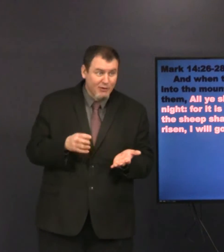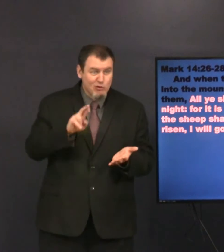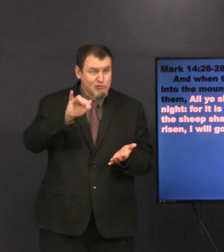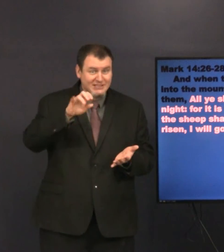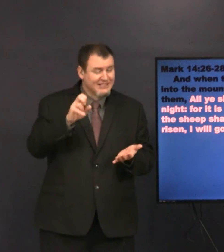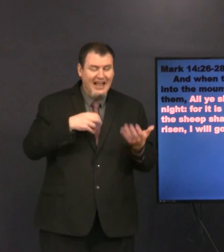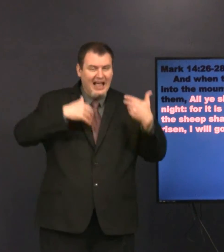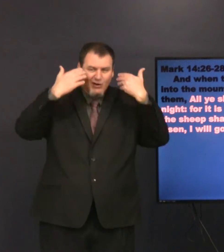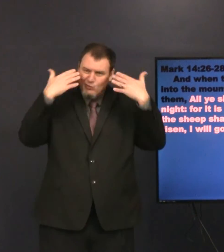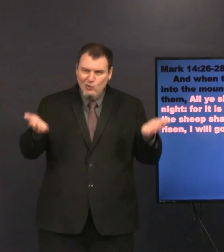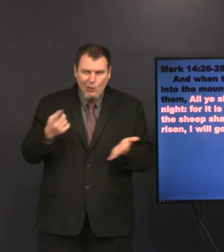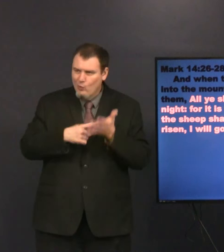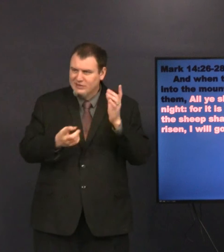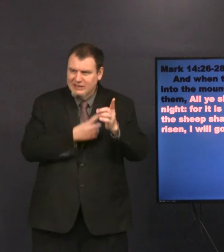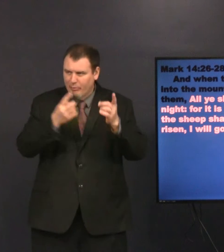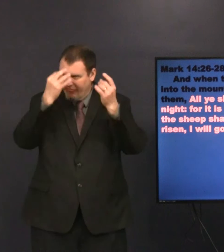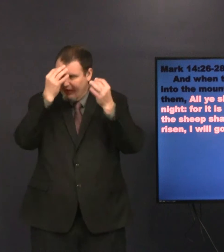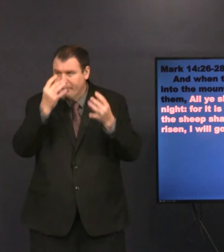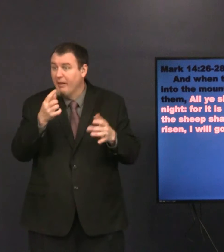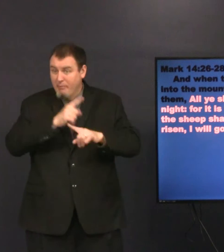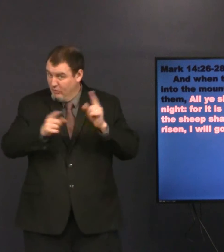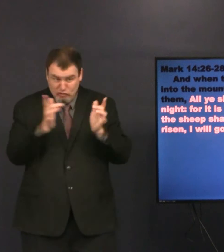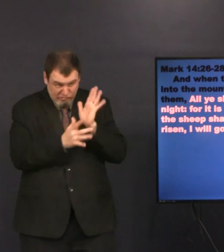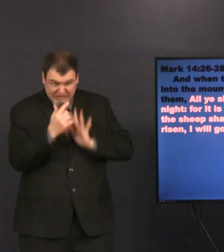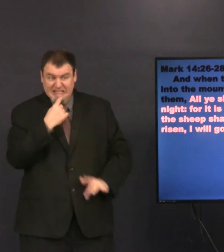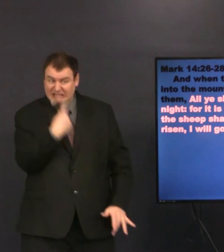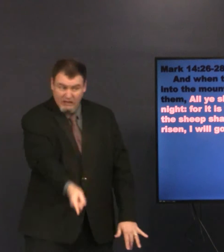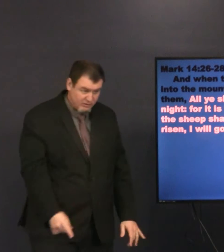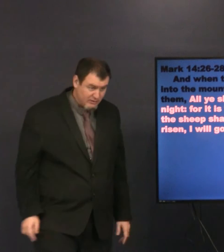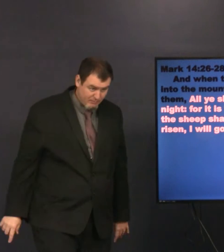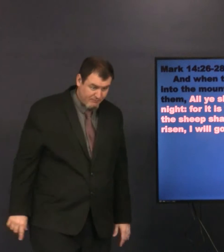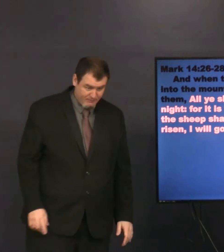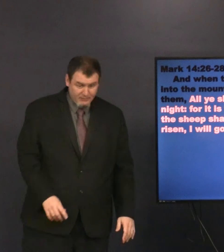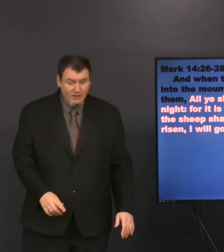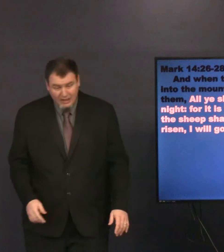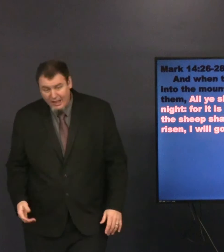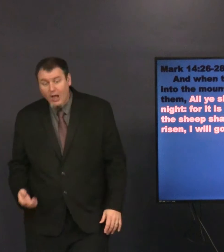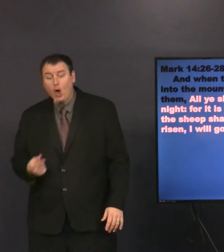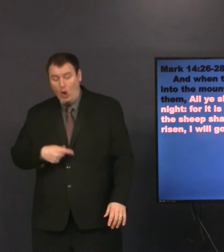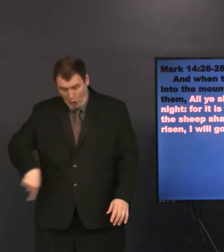They're thinking, the next morning when he gets up, I don't know, but anyway, Jesus is telling them this.